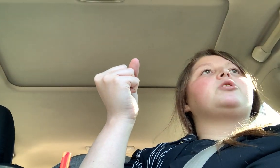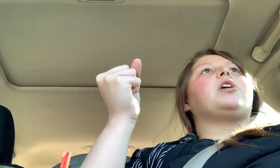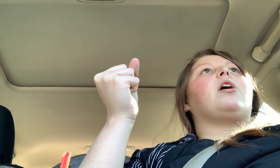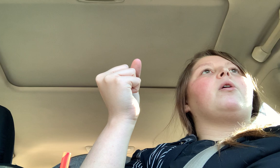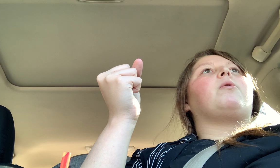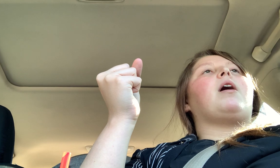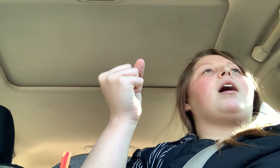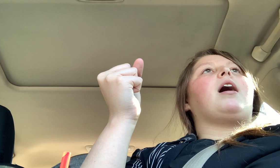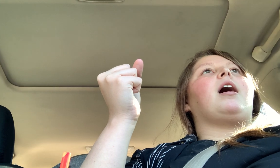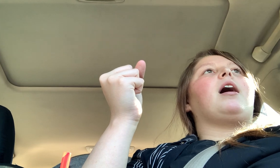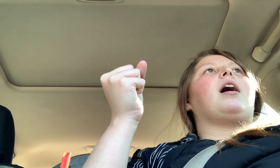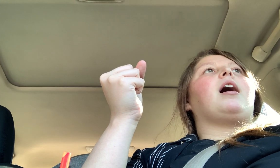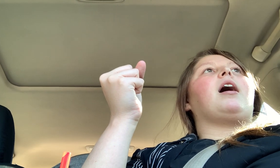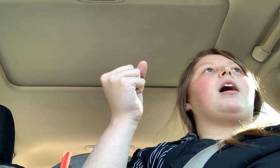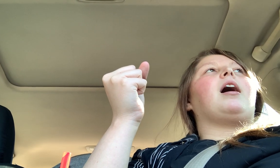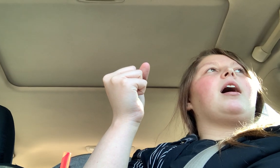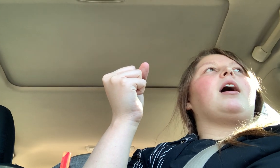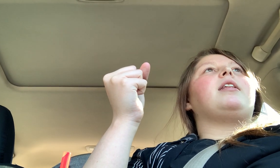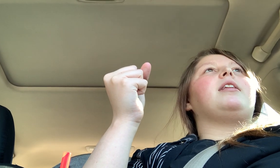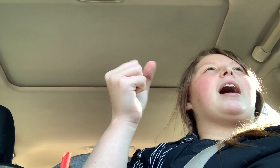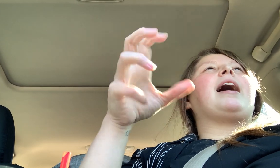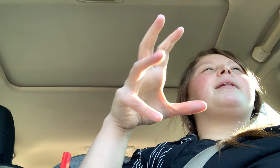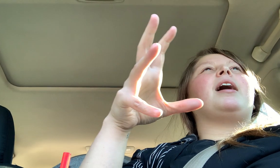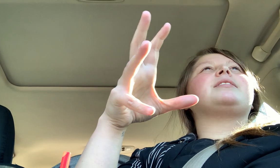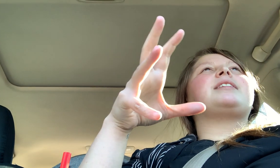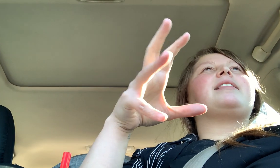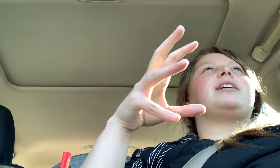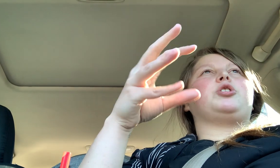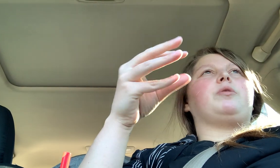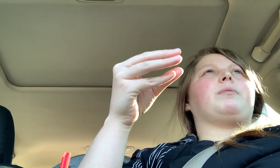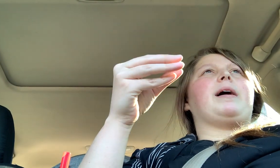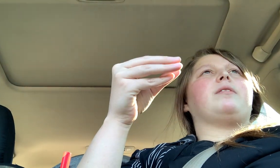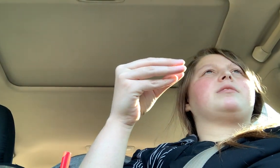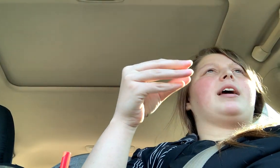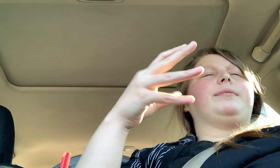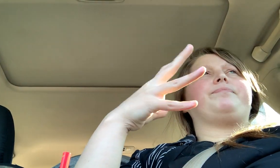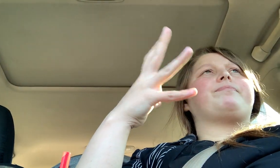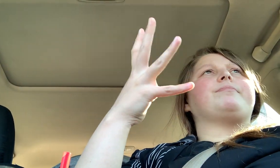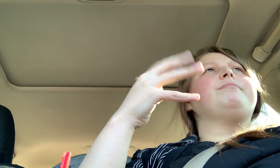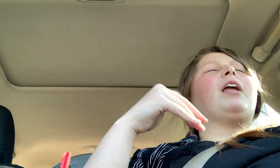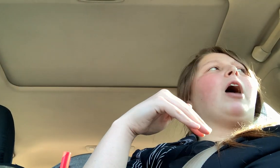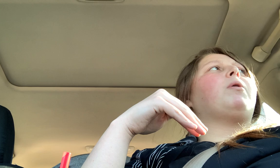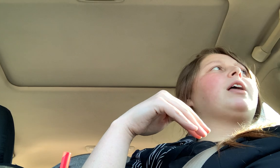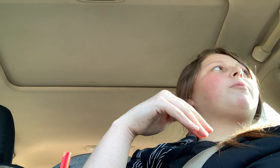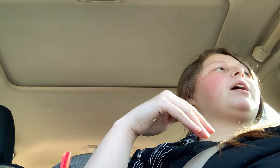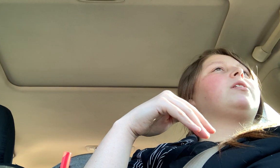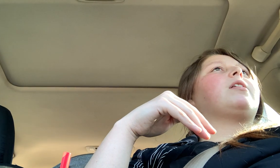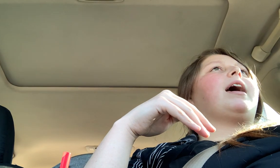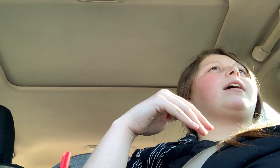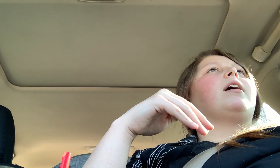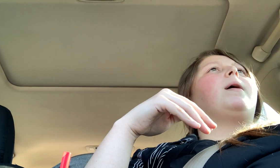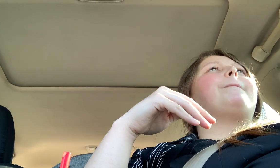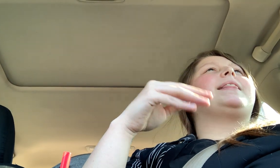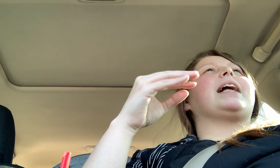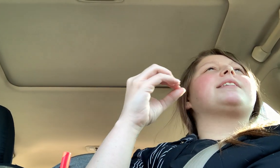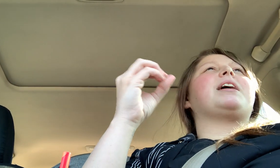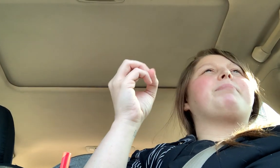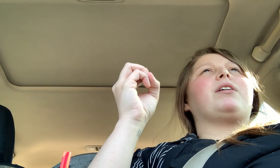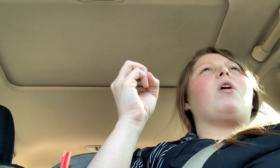so I, not to say that 200 pounds, like I won't like what I look like, but that's like a big goal